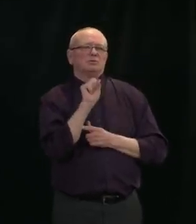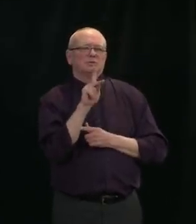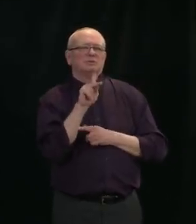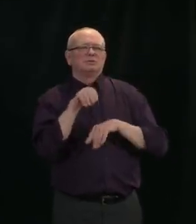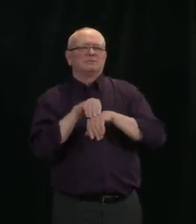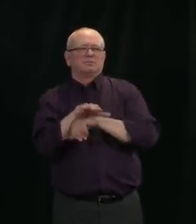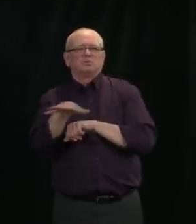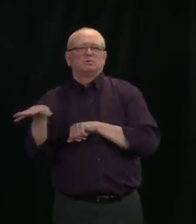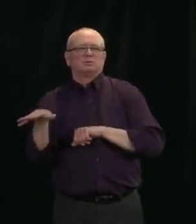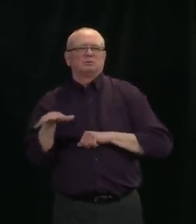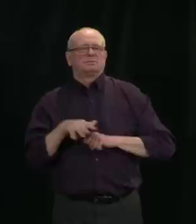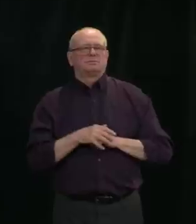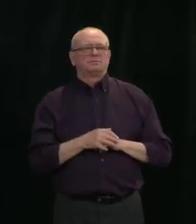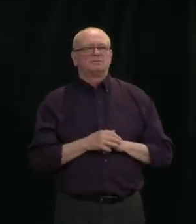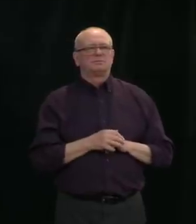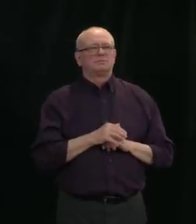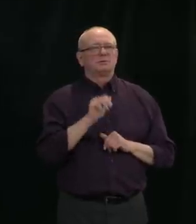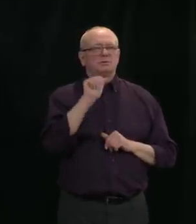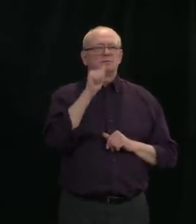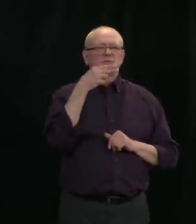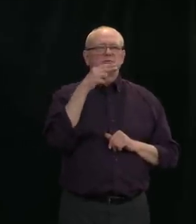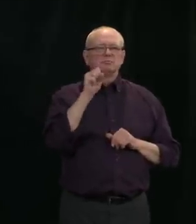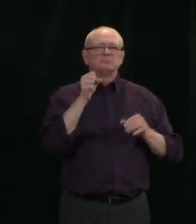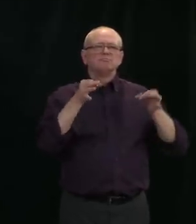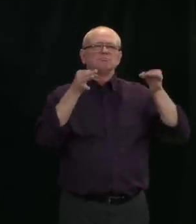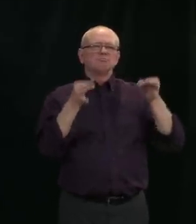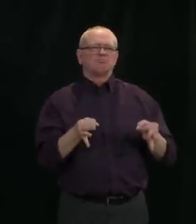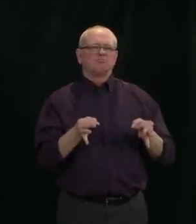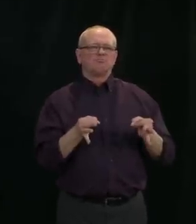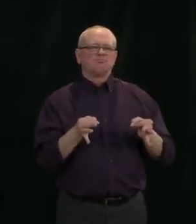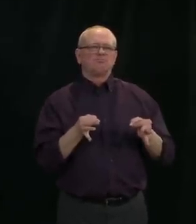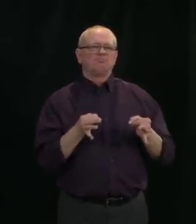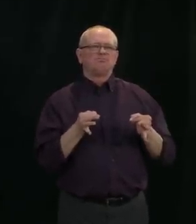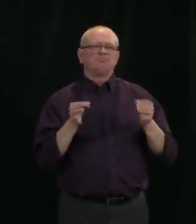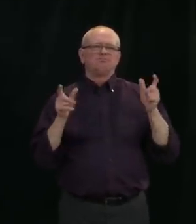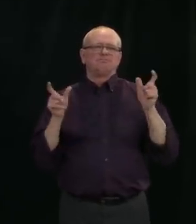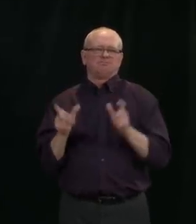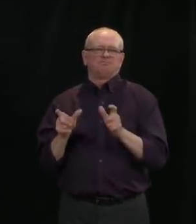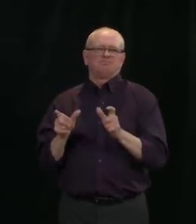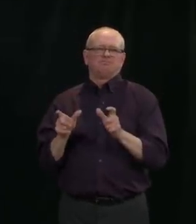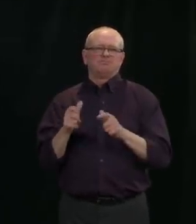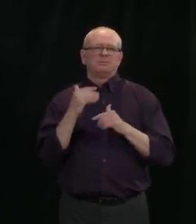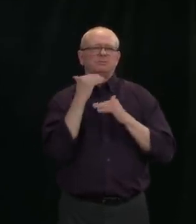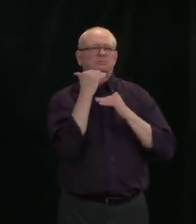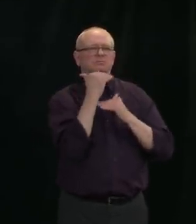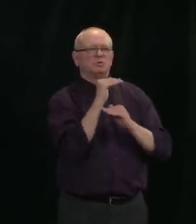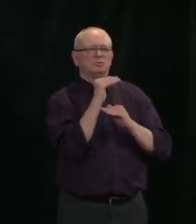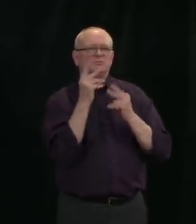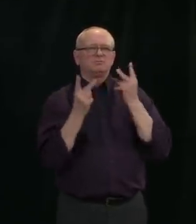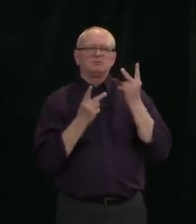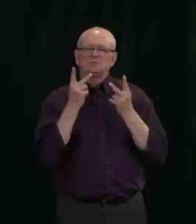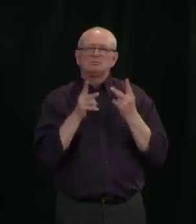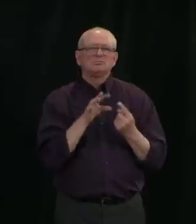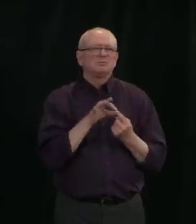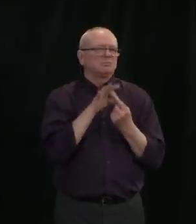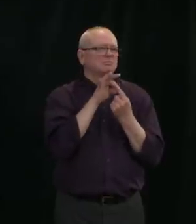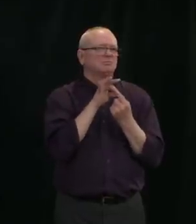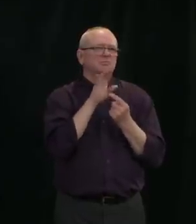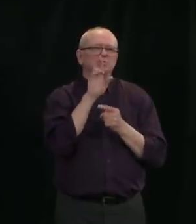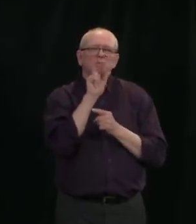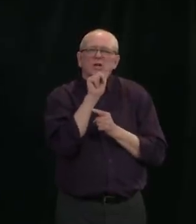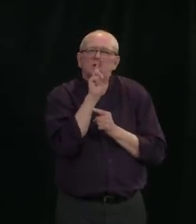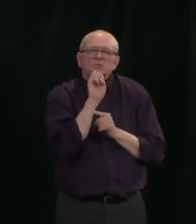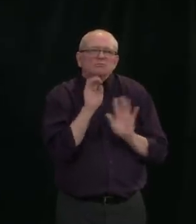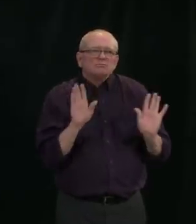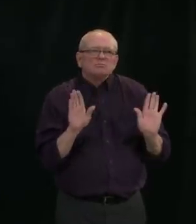Alberta Health Services is taking, and I believe it's the correct thing to do to make sure that we're limiting as much as possible risk of